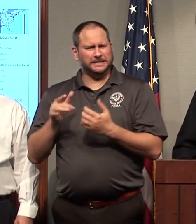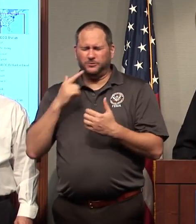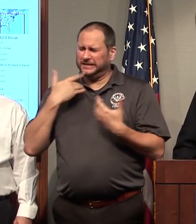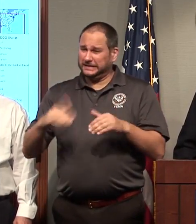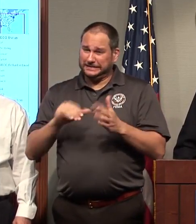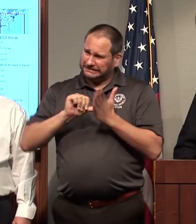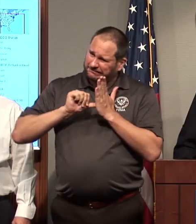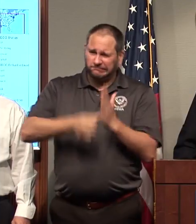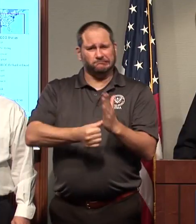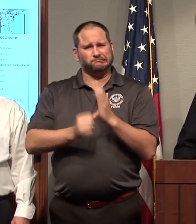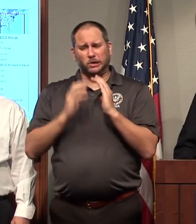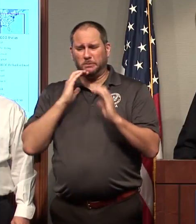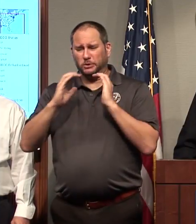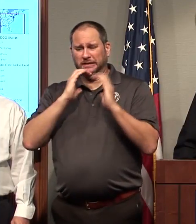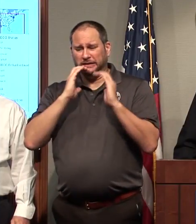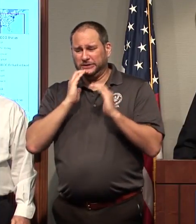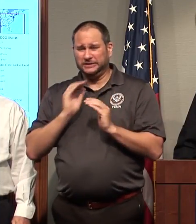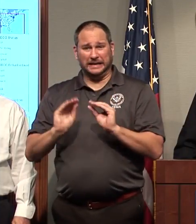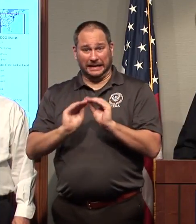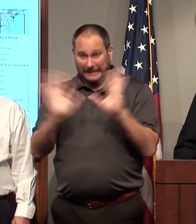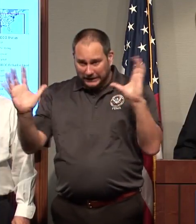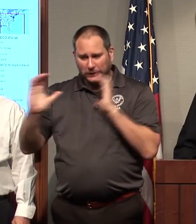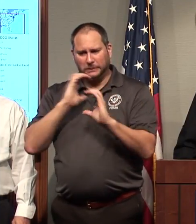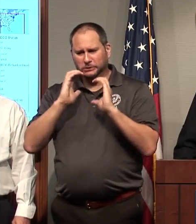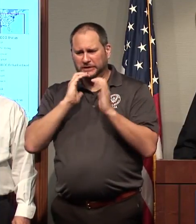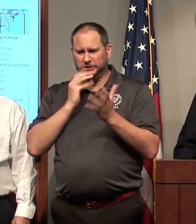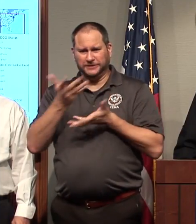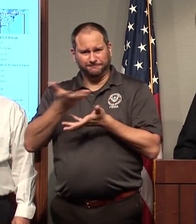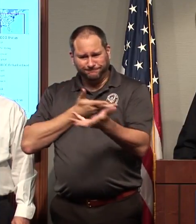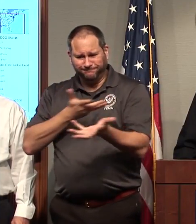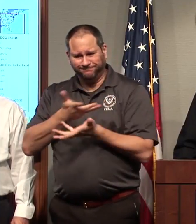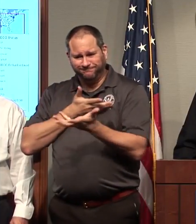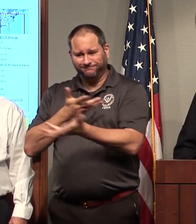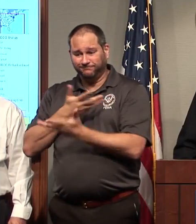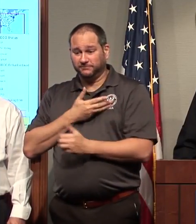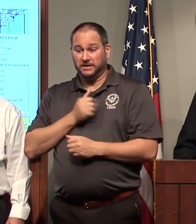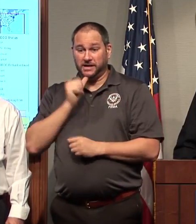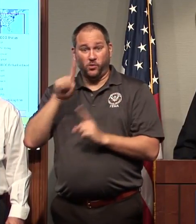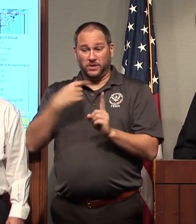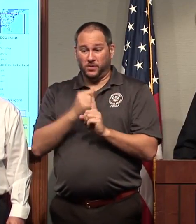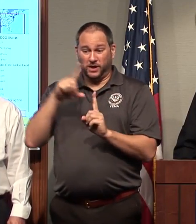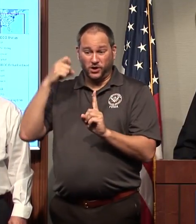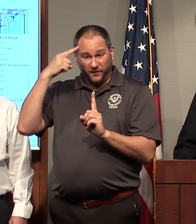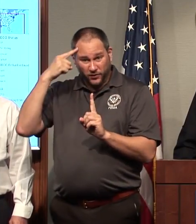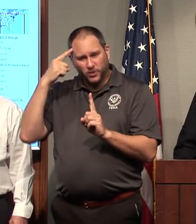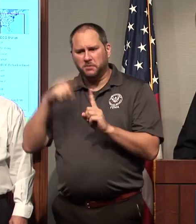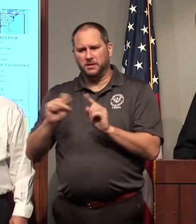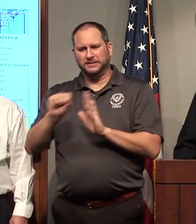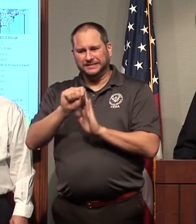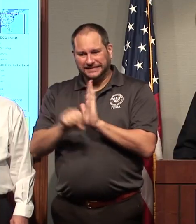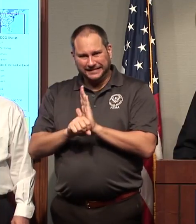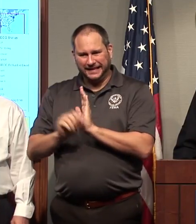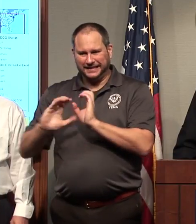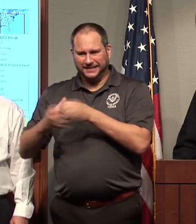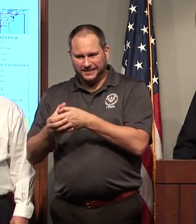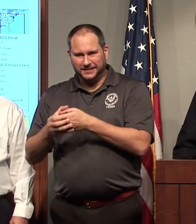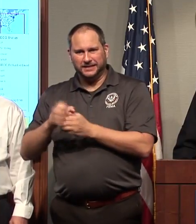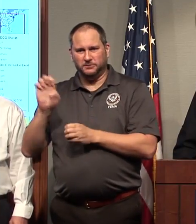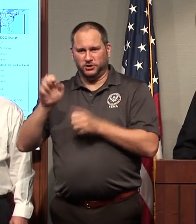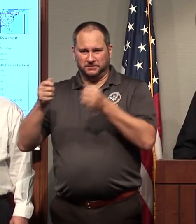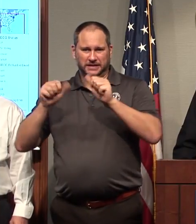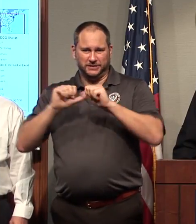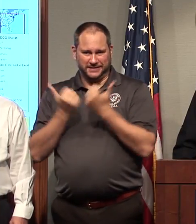make sure that we have clear lines of communication, not only with our governors but the state divisions of emergency management as well,